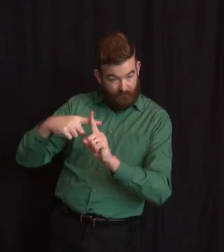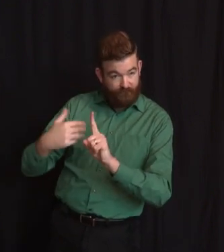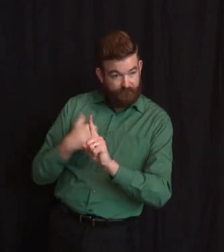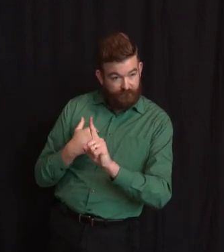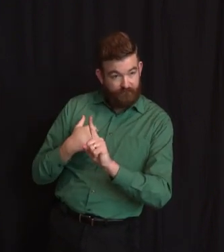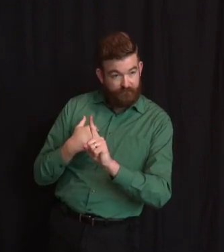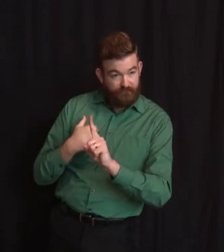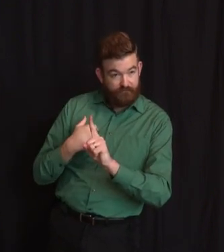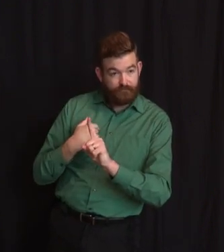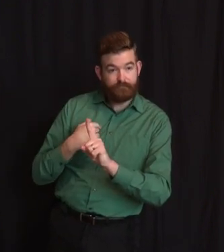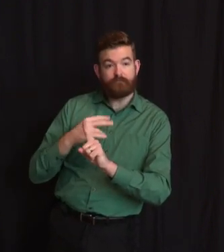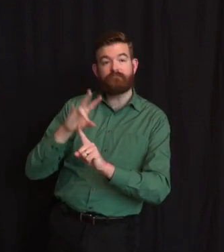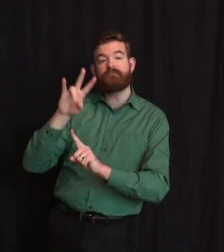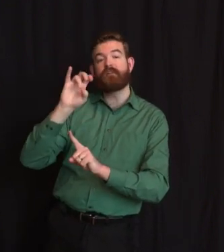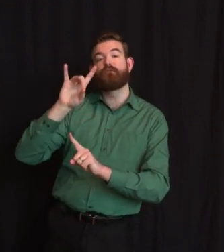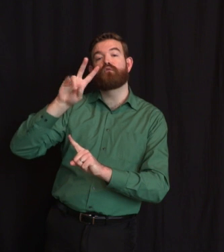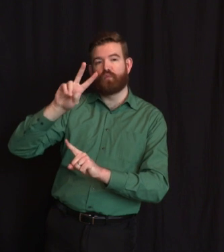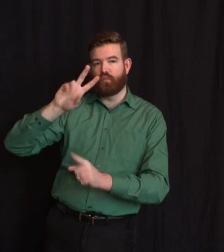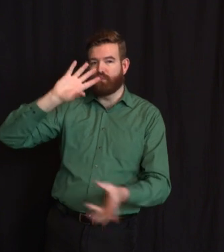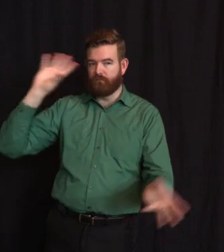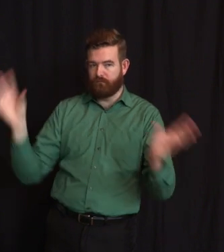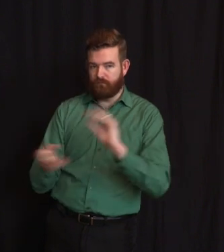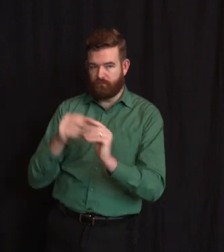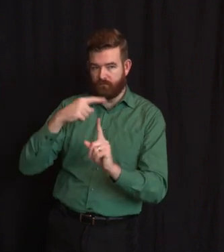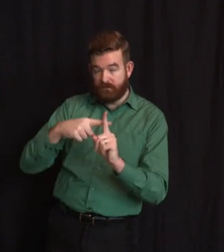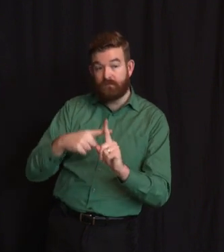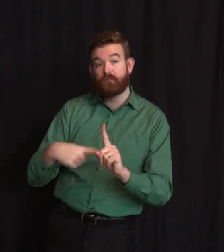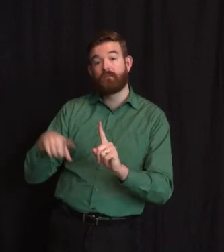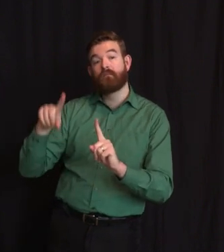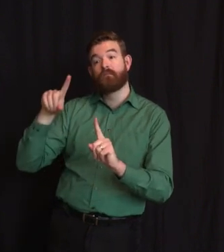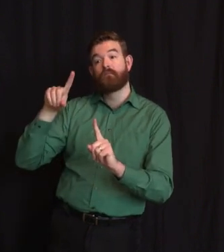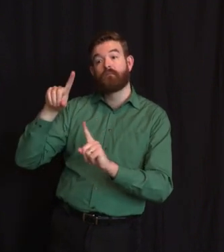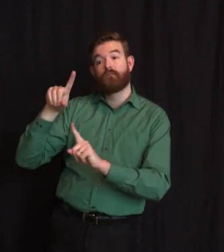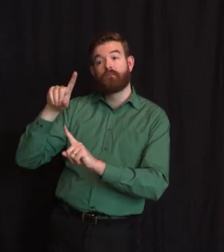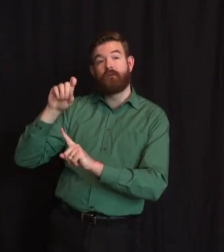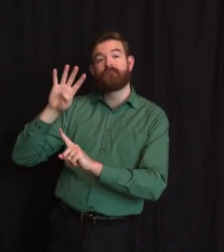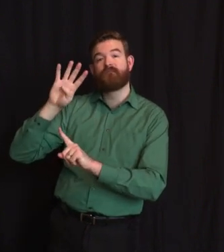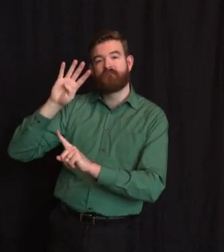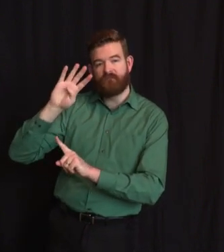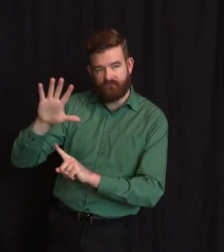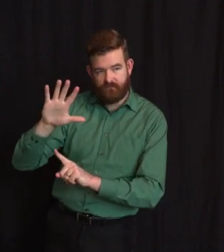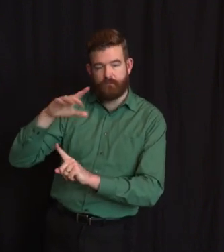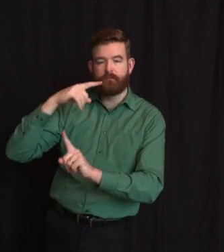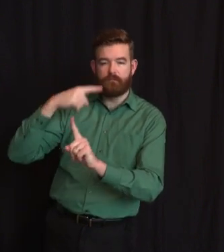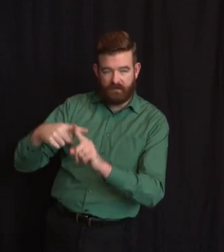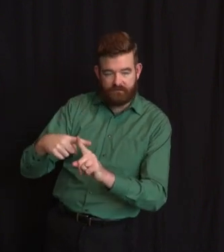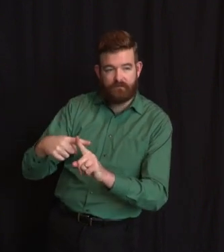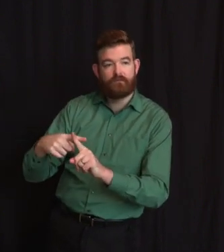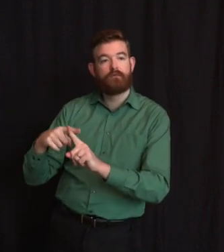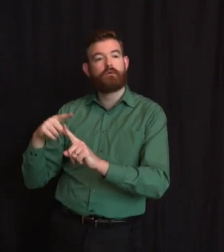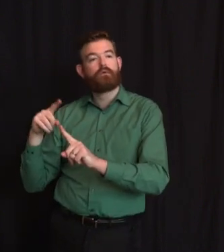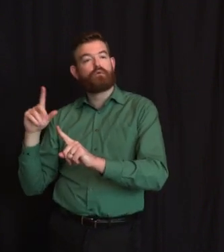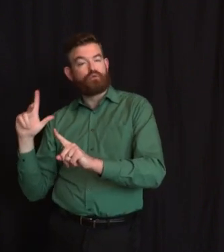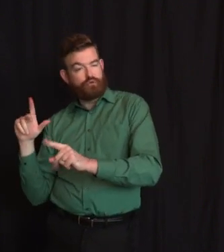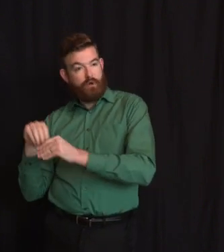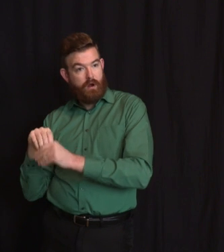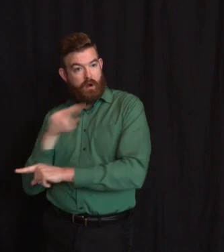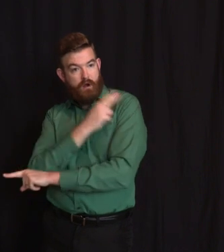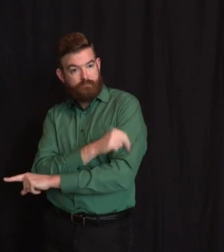COVID-19. 132 are hospitalized. They are reporting 57 deaths. Out of a